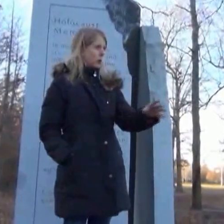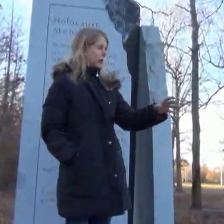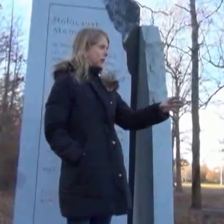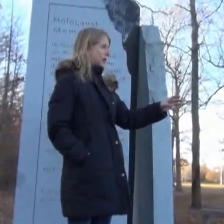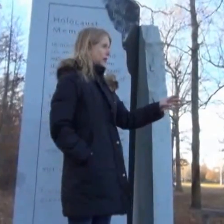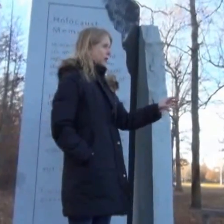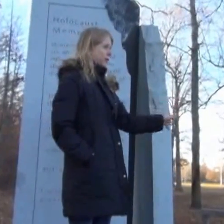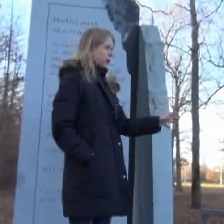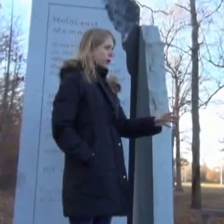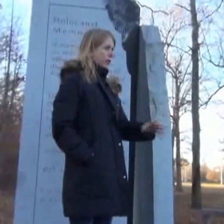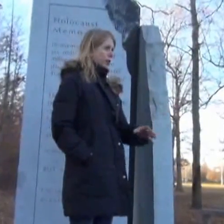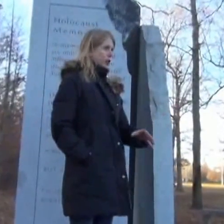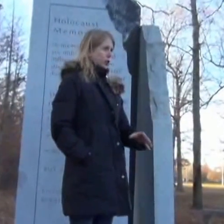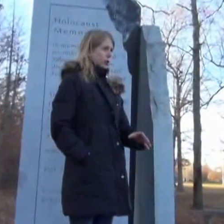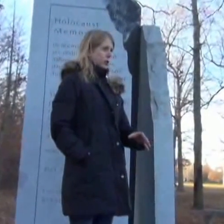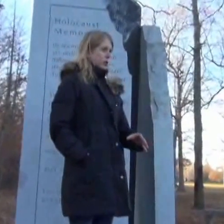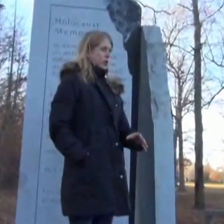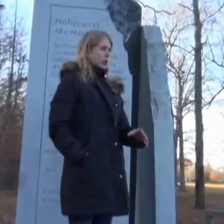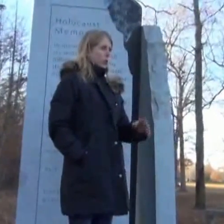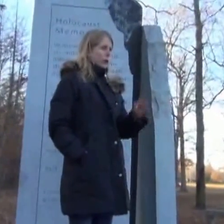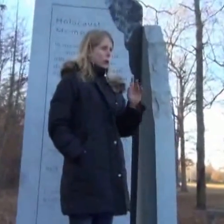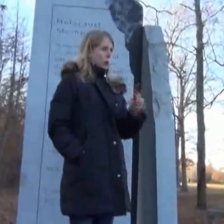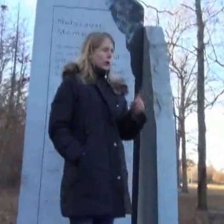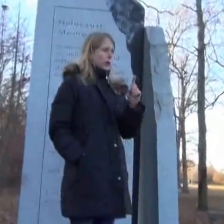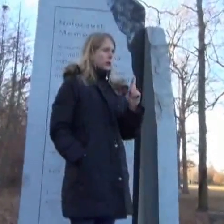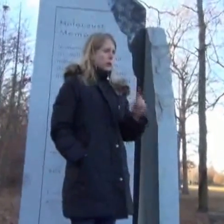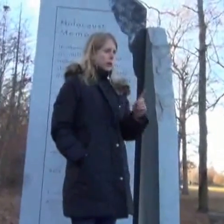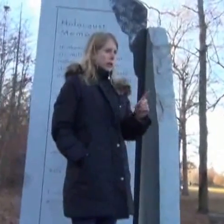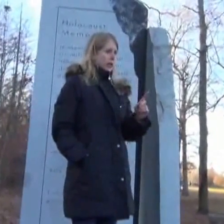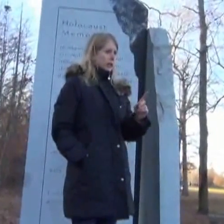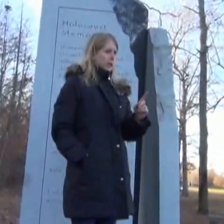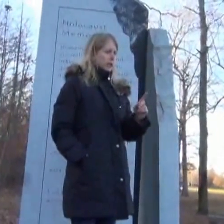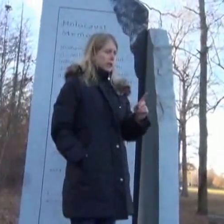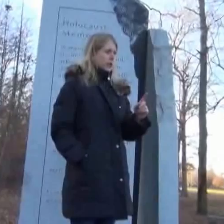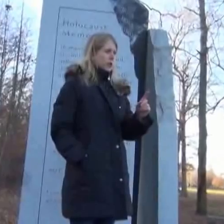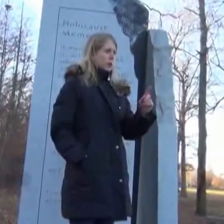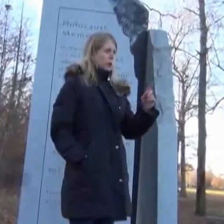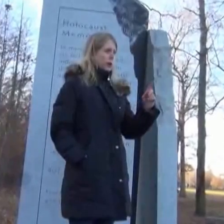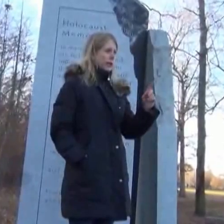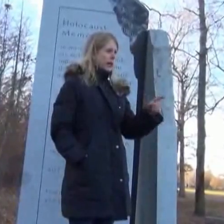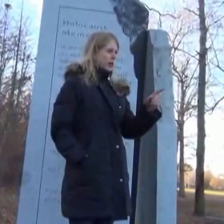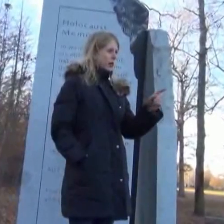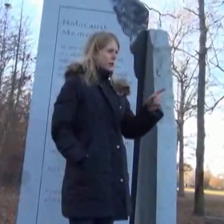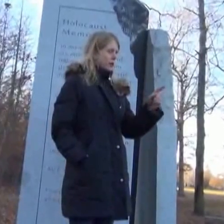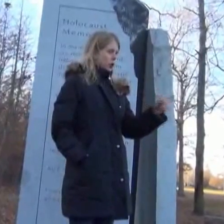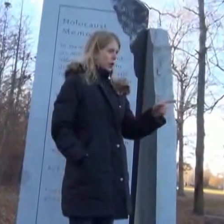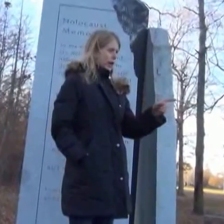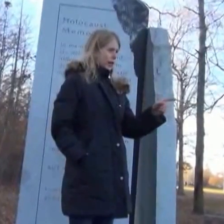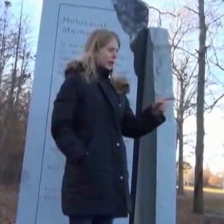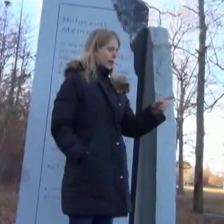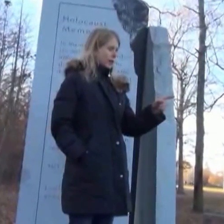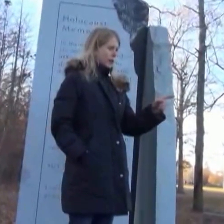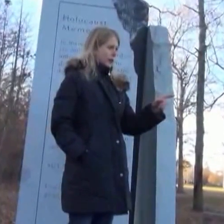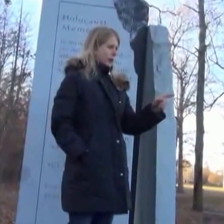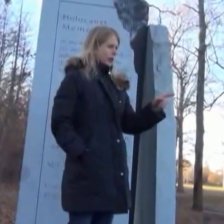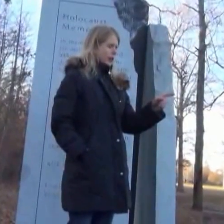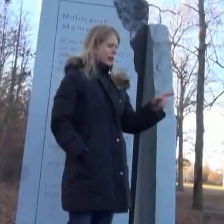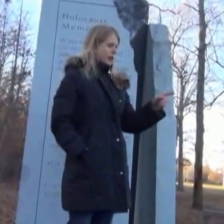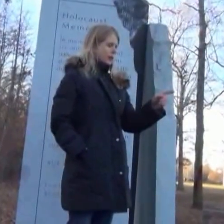point. Very young children. We quickly realized, when we got off the train, that